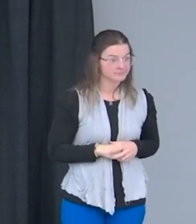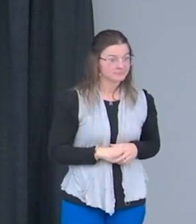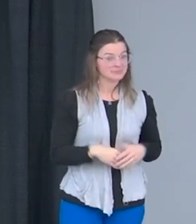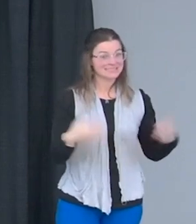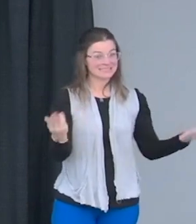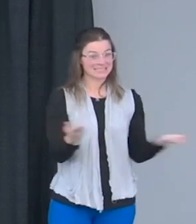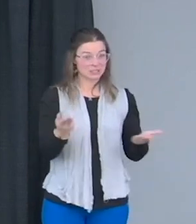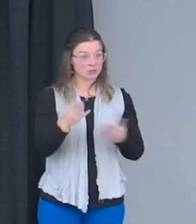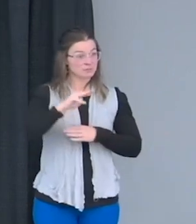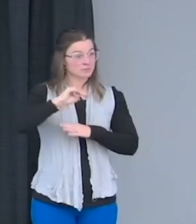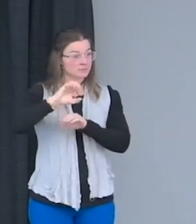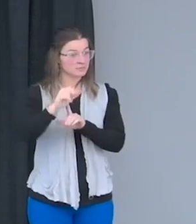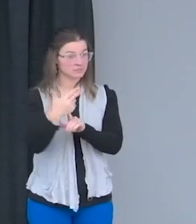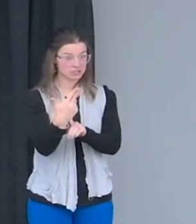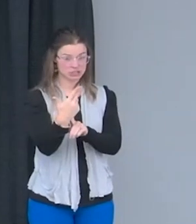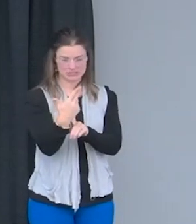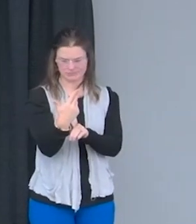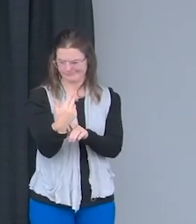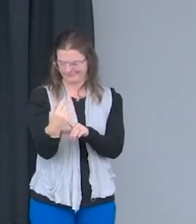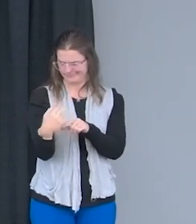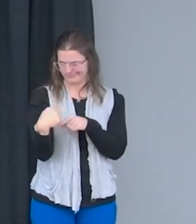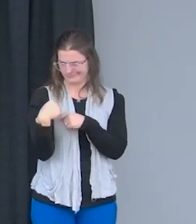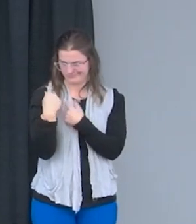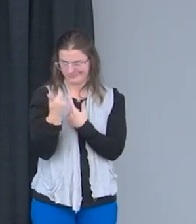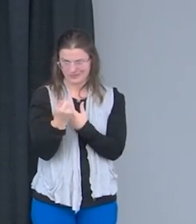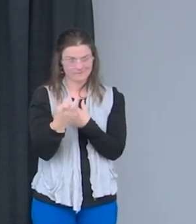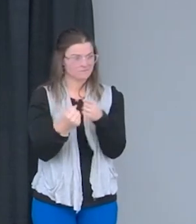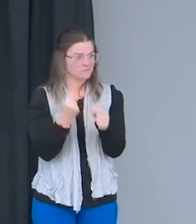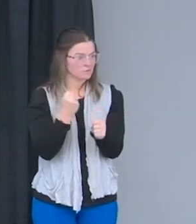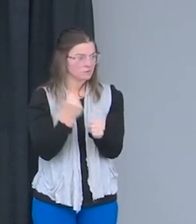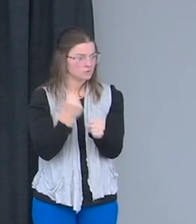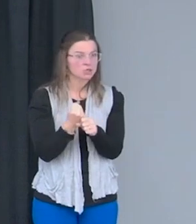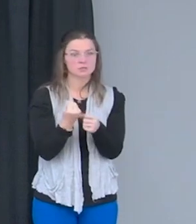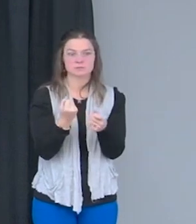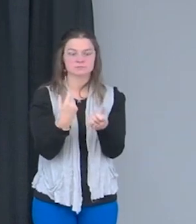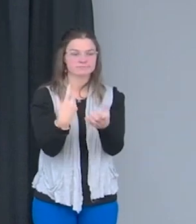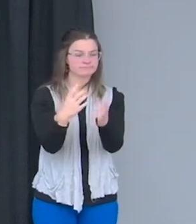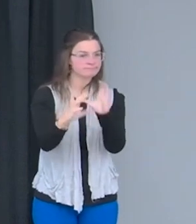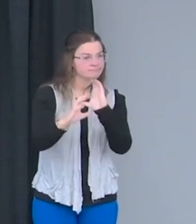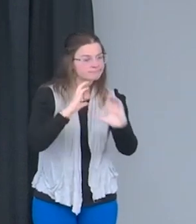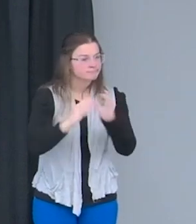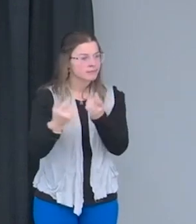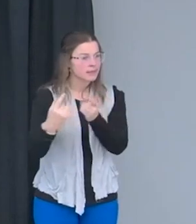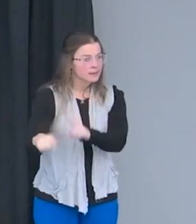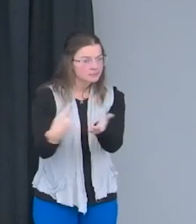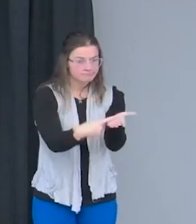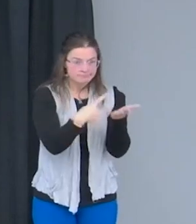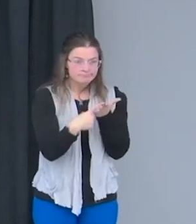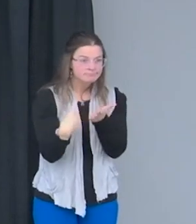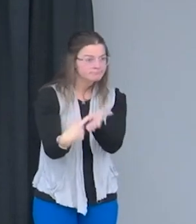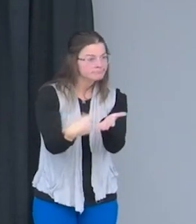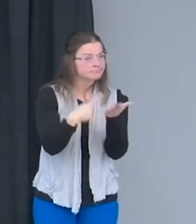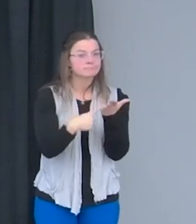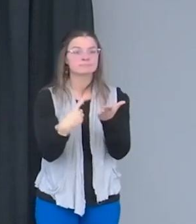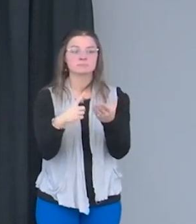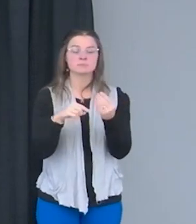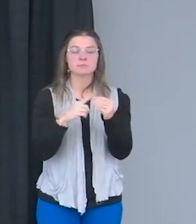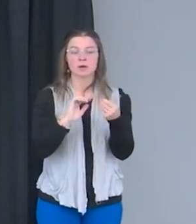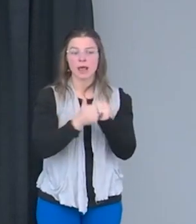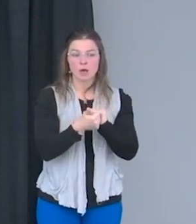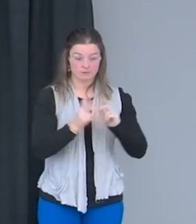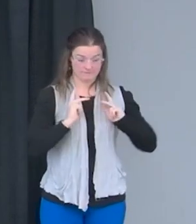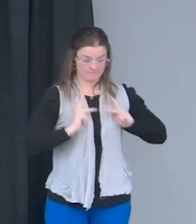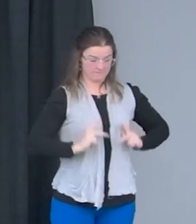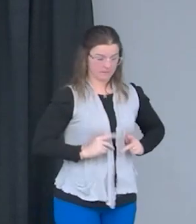Michigan, for the last couple years, we've been having a conversation about the importance of integrating physical